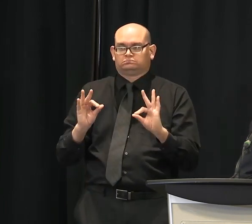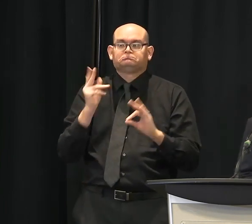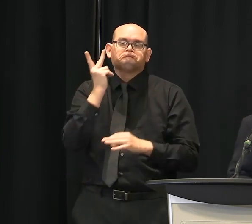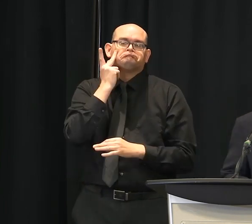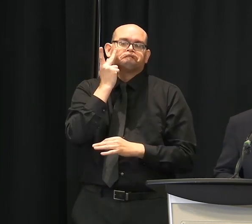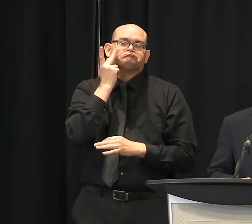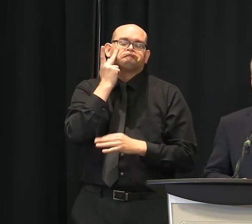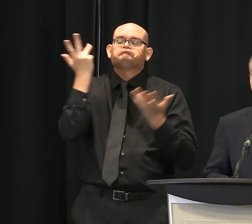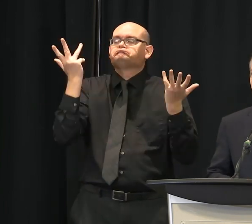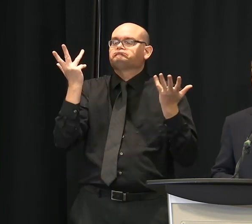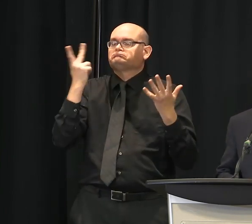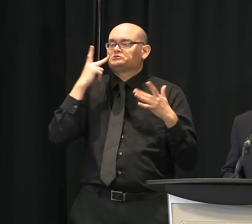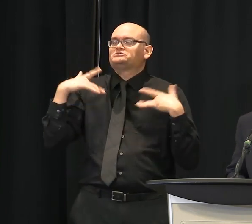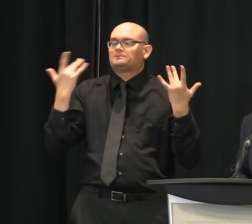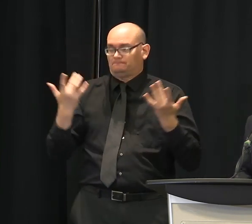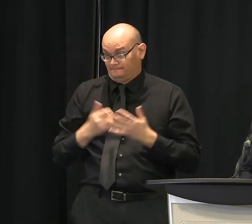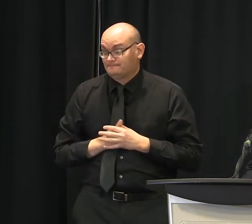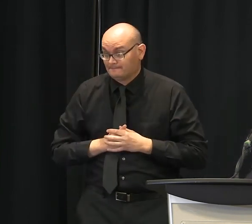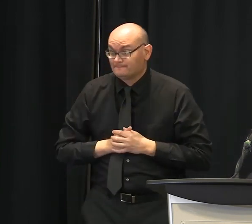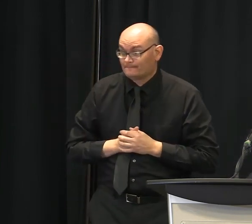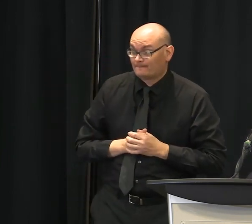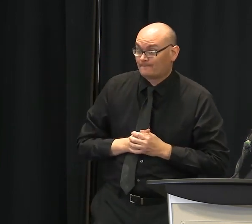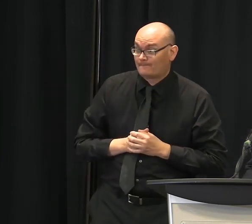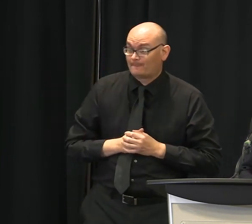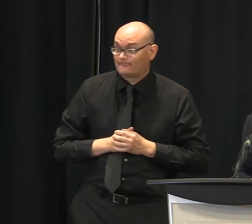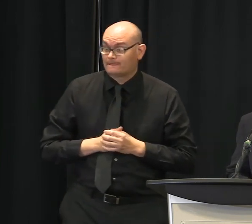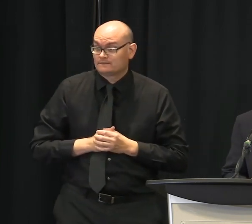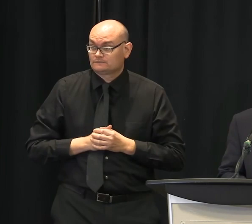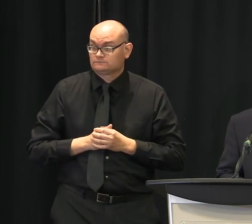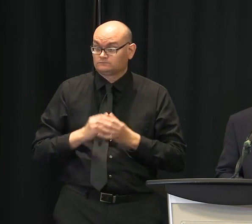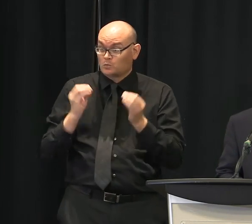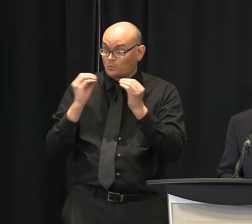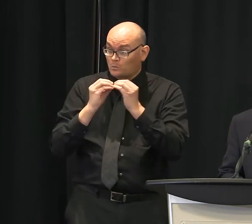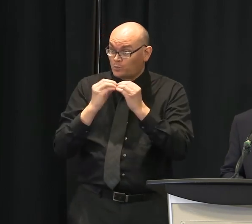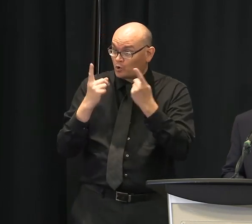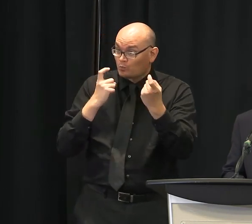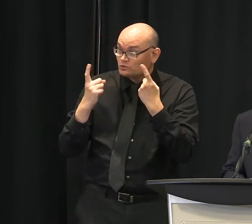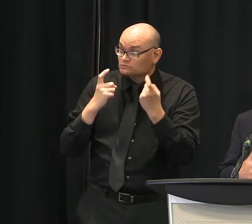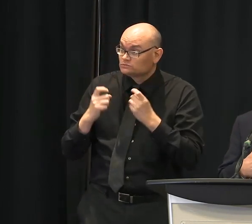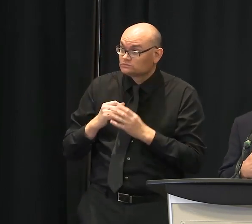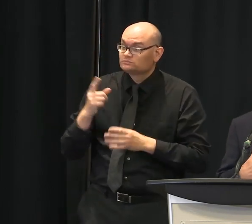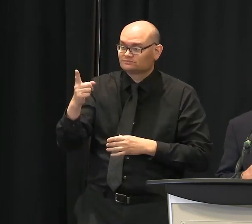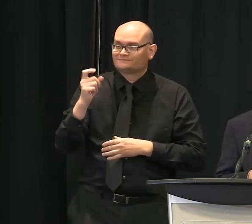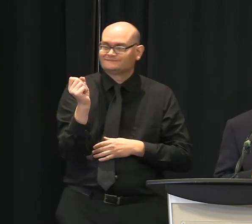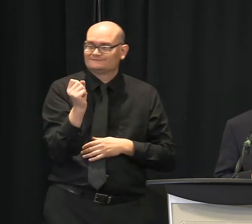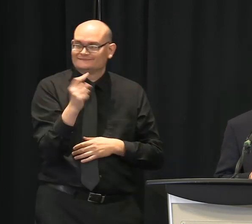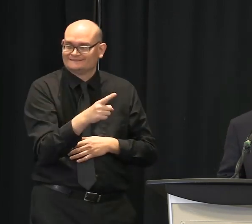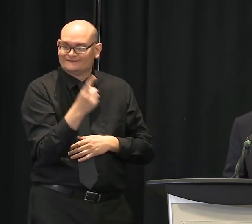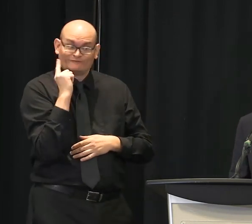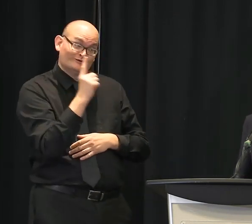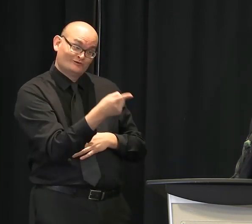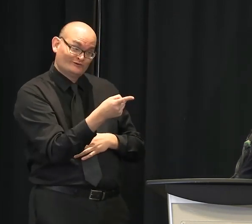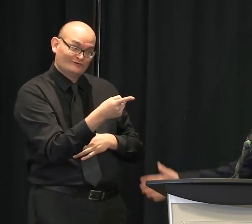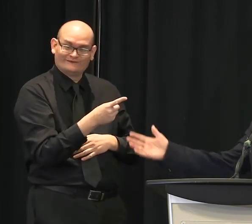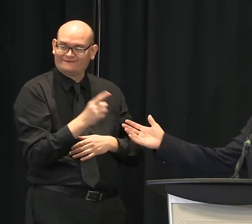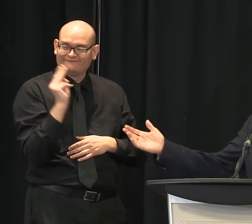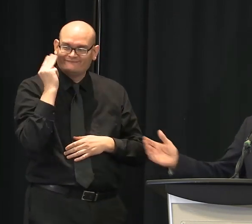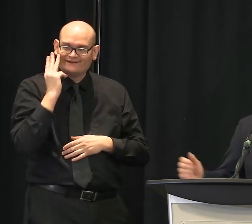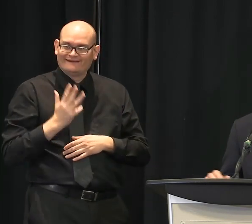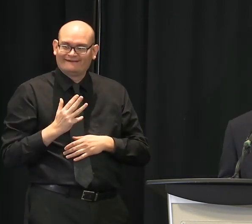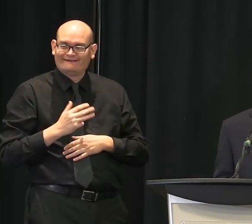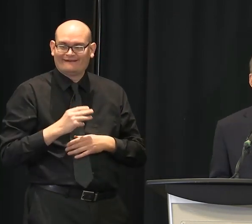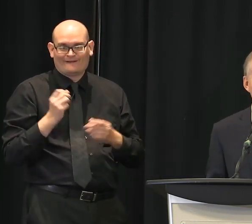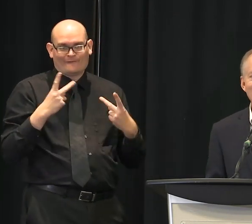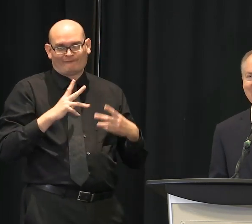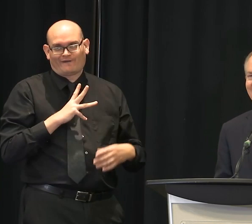You're right. Any of the questions to our professionals here? More questions for you, if that's all right. me? Yeah. Yesterday. We've got all the